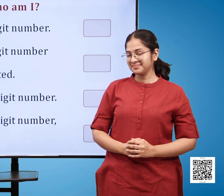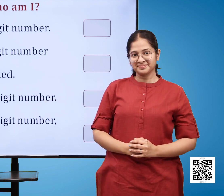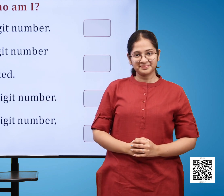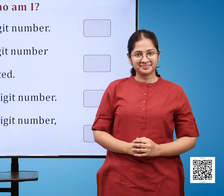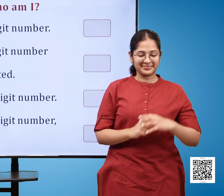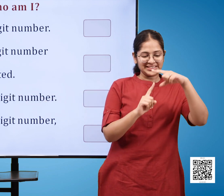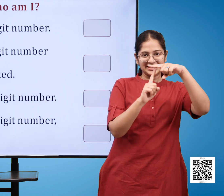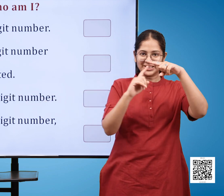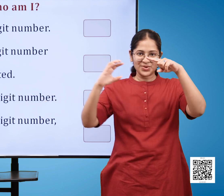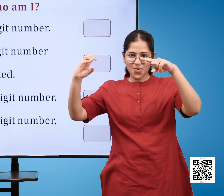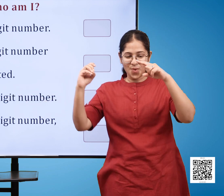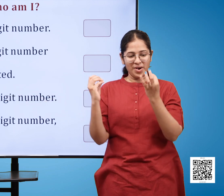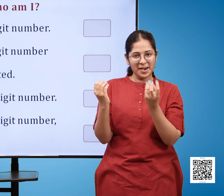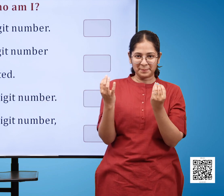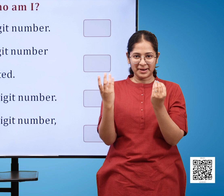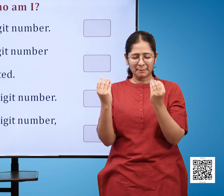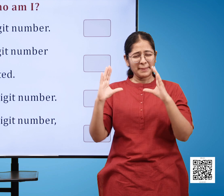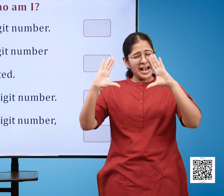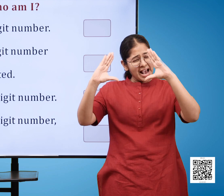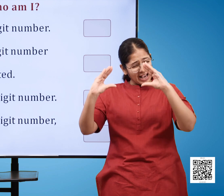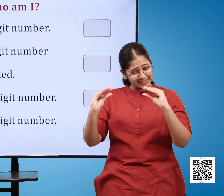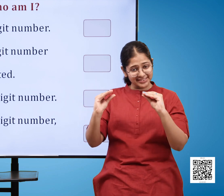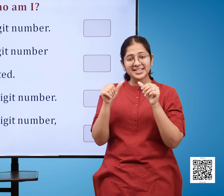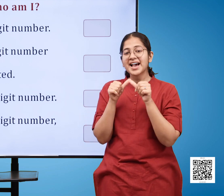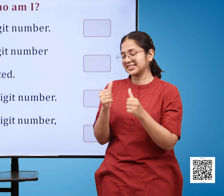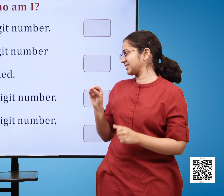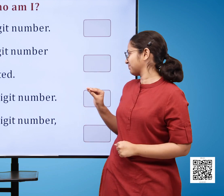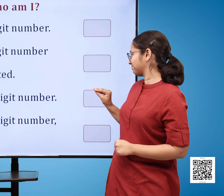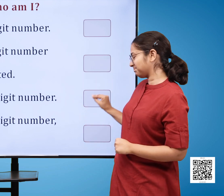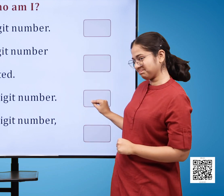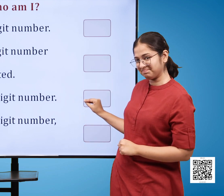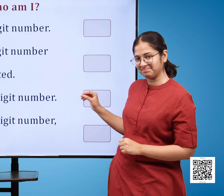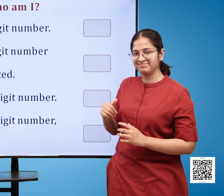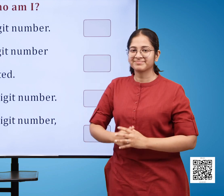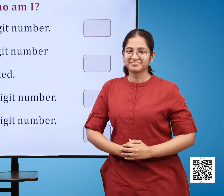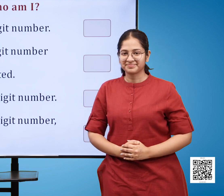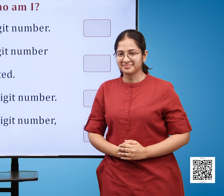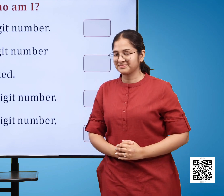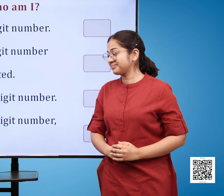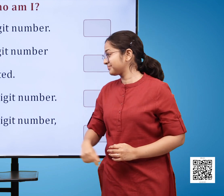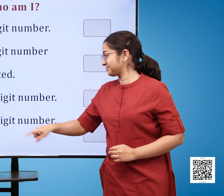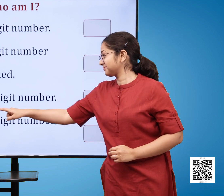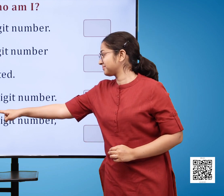I am the smallest two digit number blank D